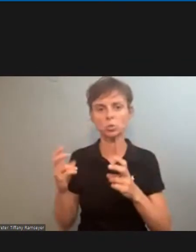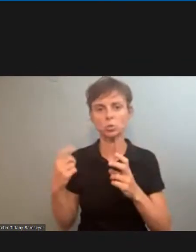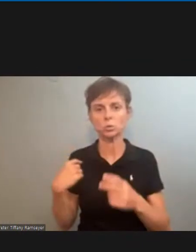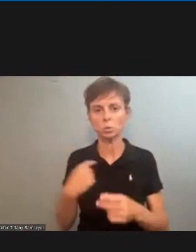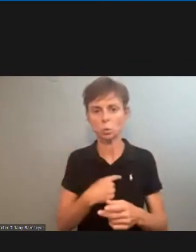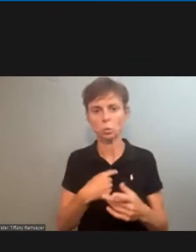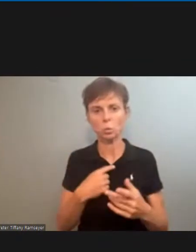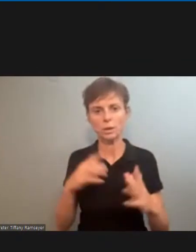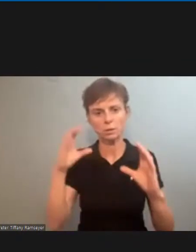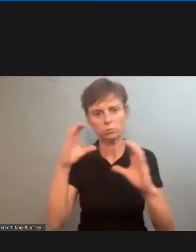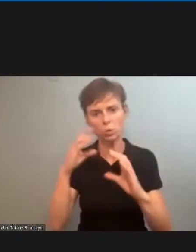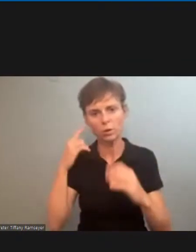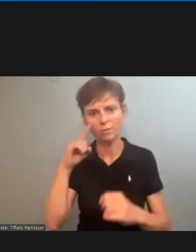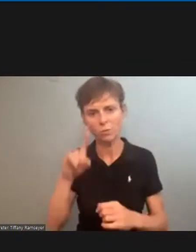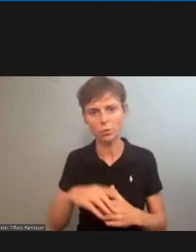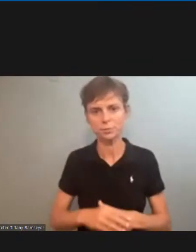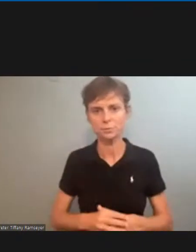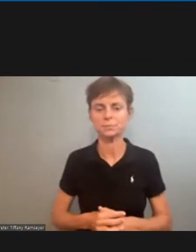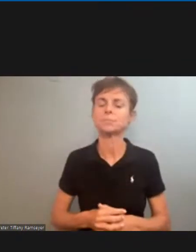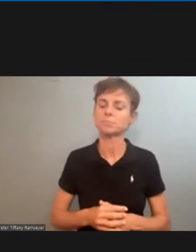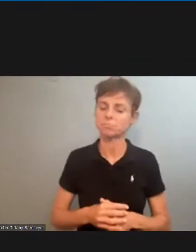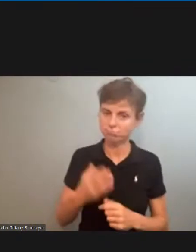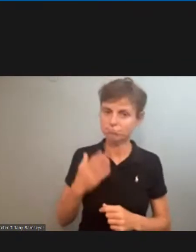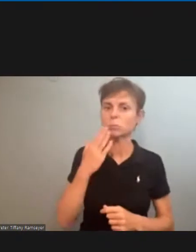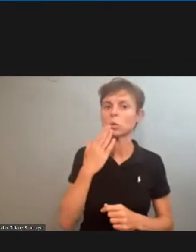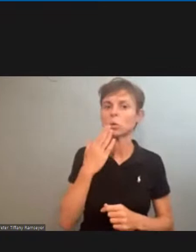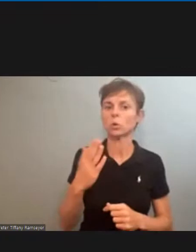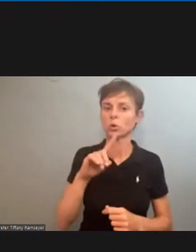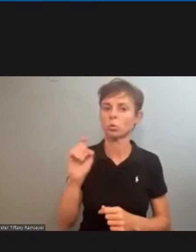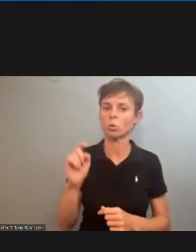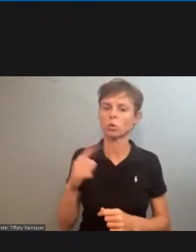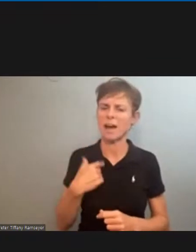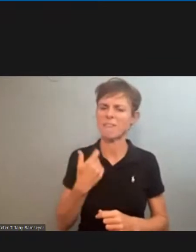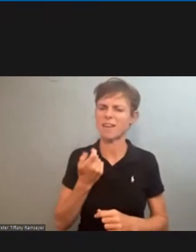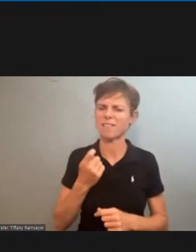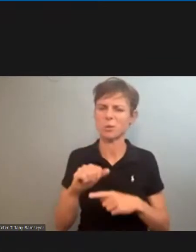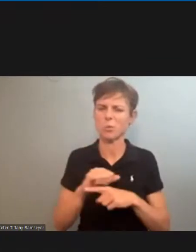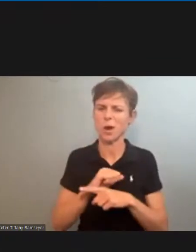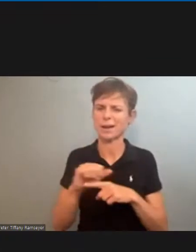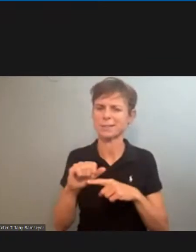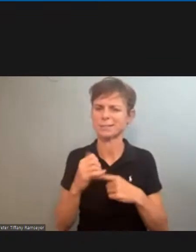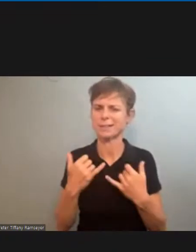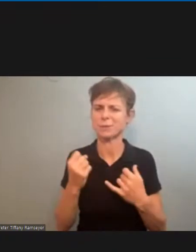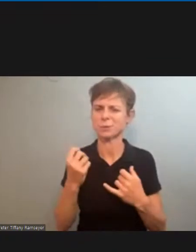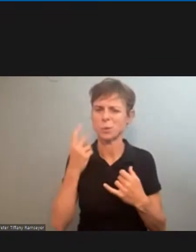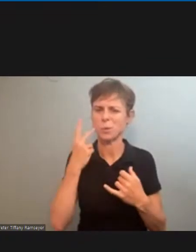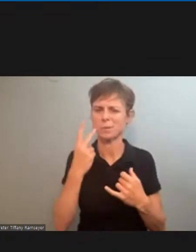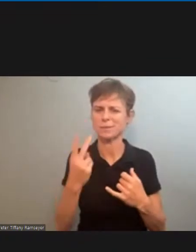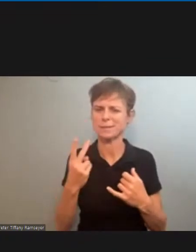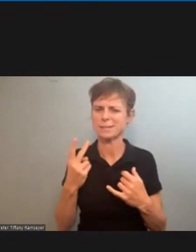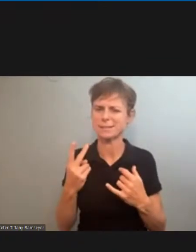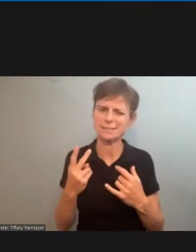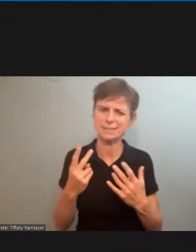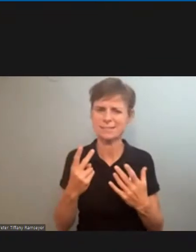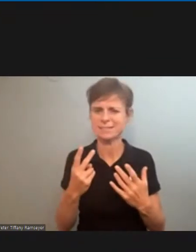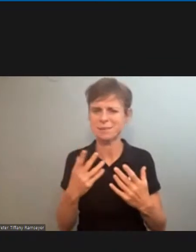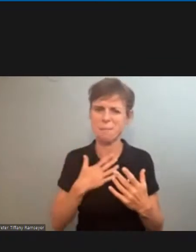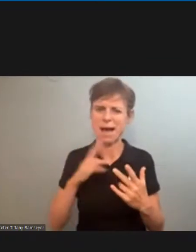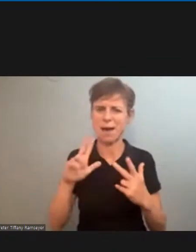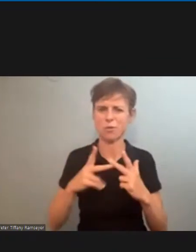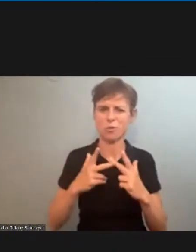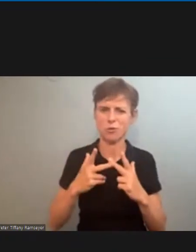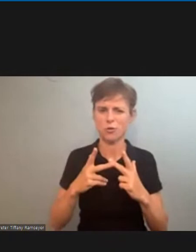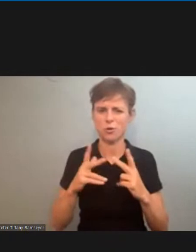of course that that is an excellent question i've had a little practice now so we'll see how i do on on the third webinar